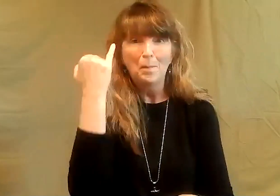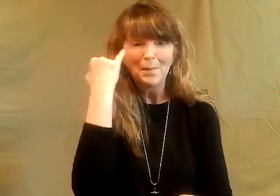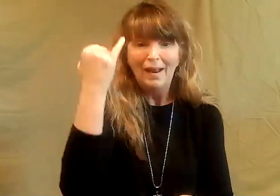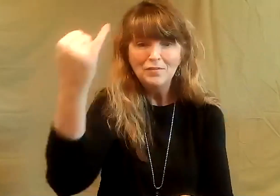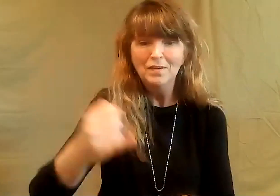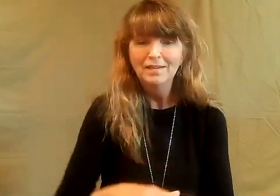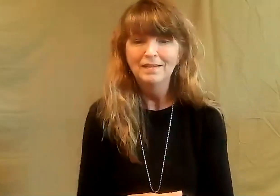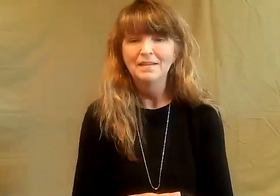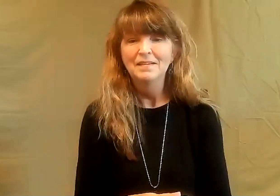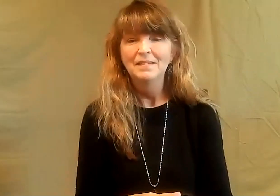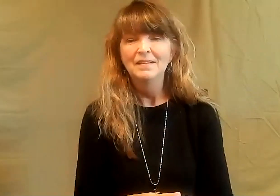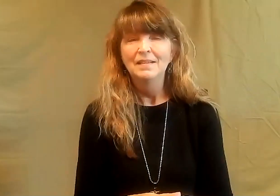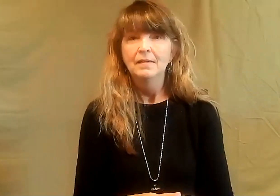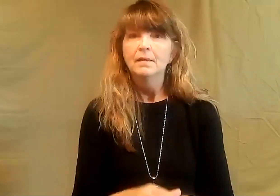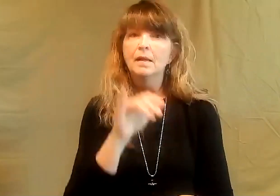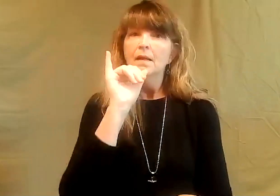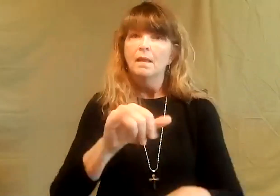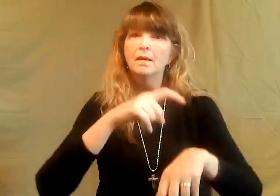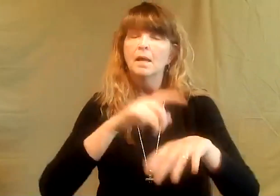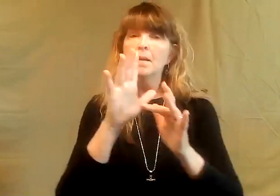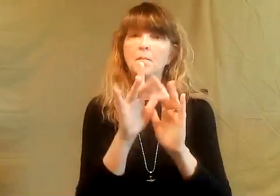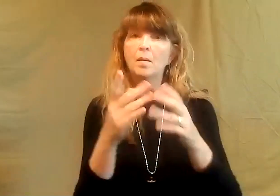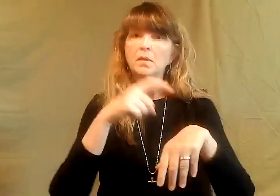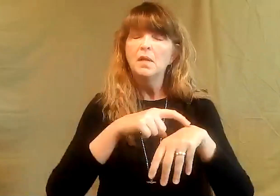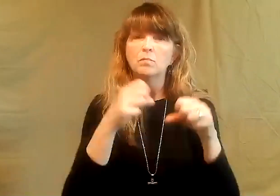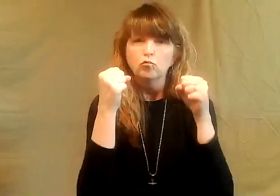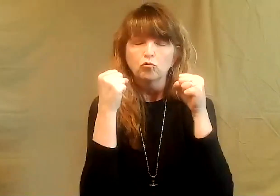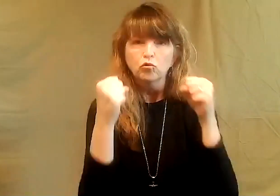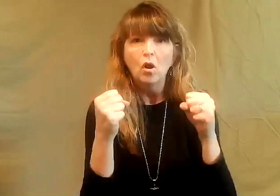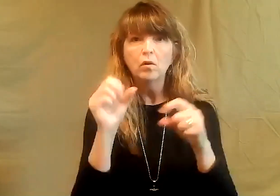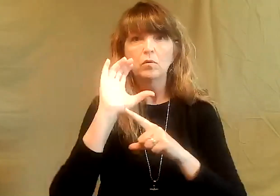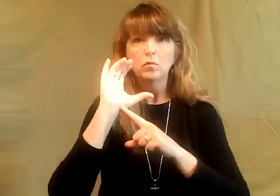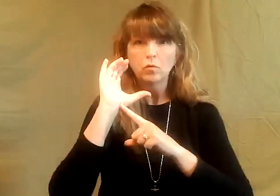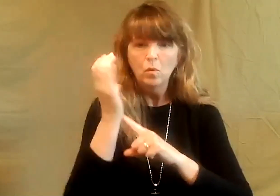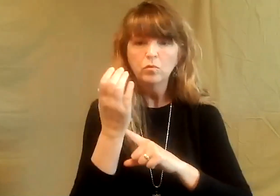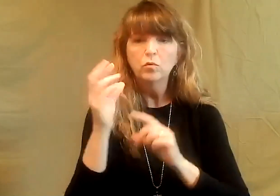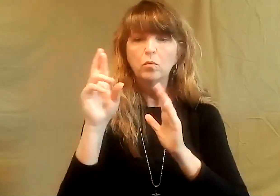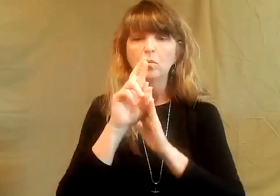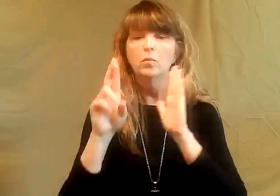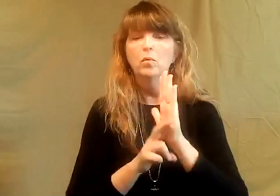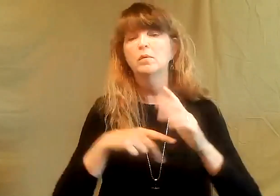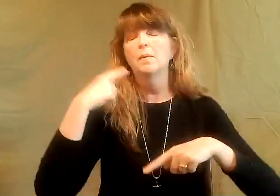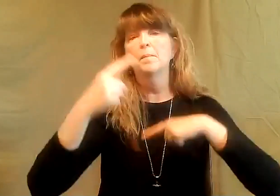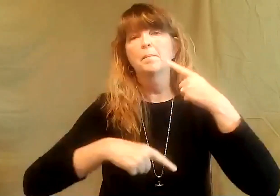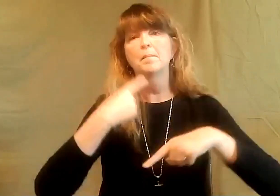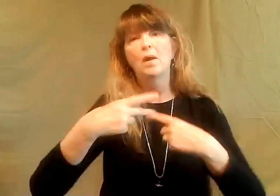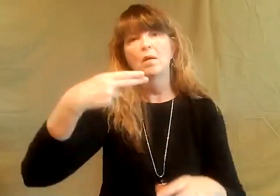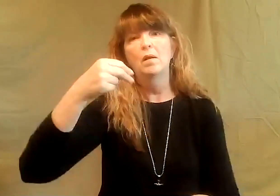then you know can you imagine having to scurry around and cook and get things ready for them well in biblical times it was a very strong cultural